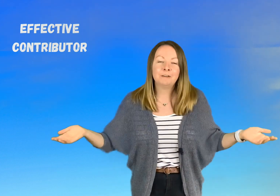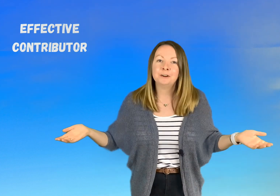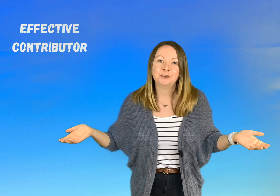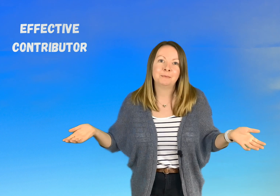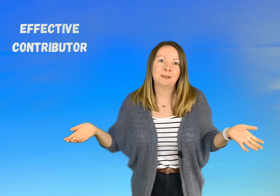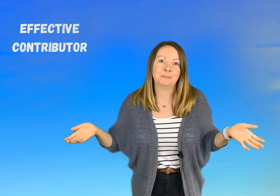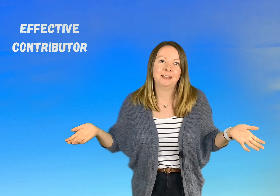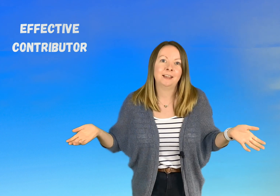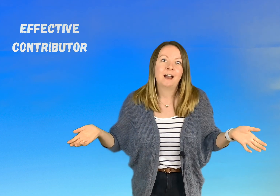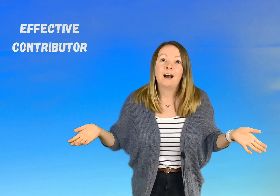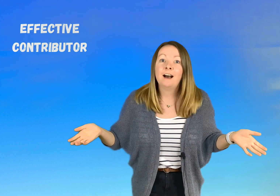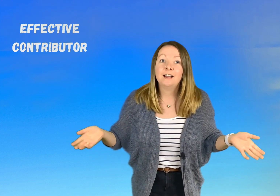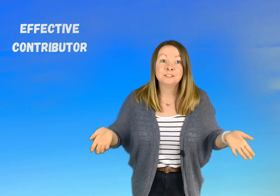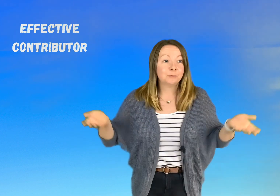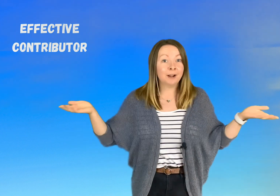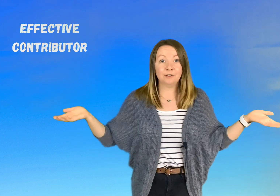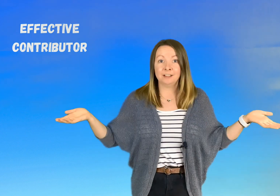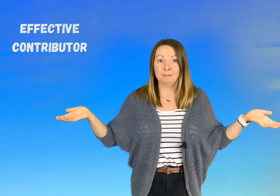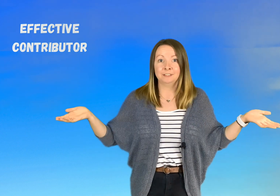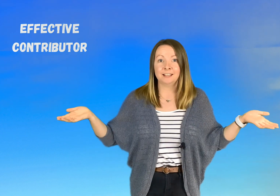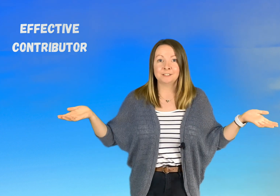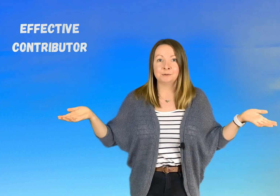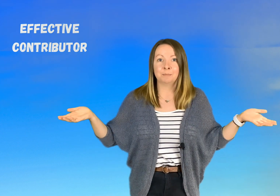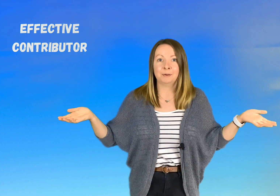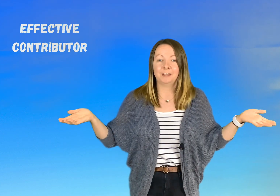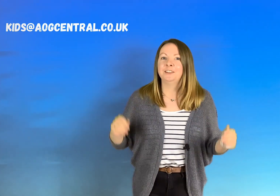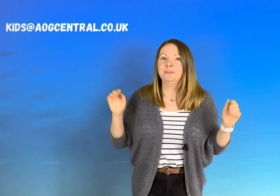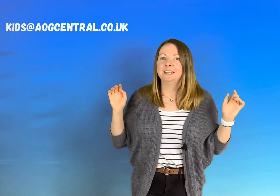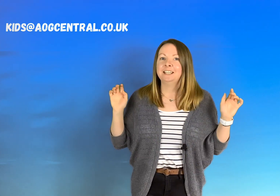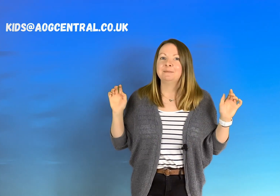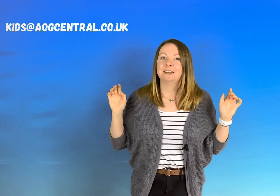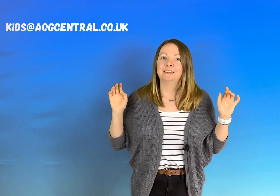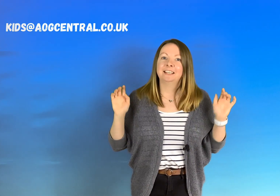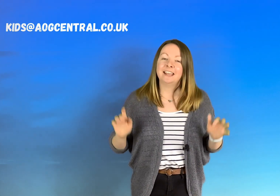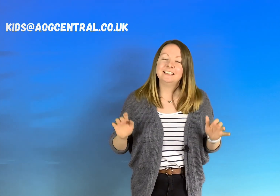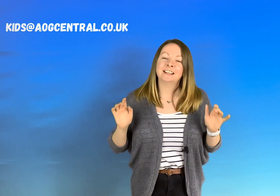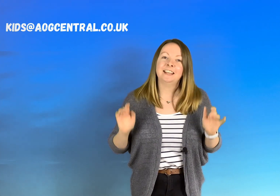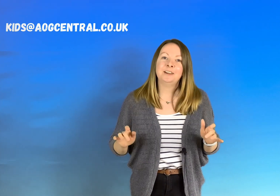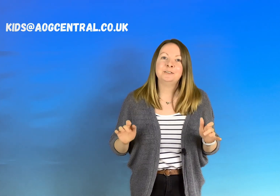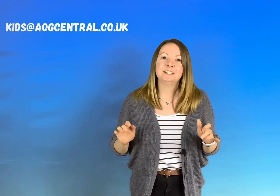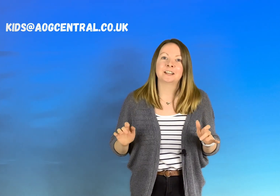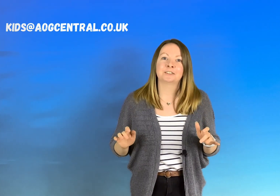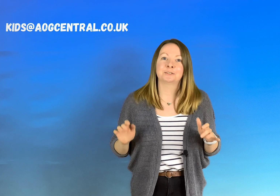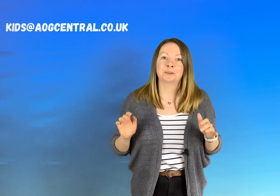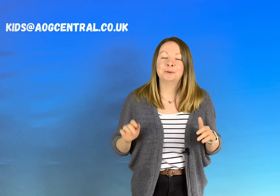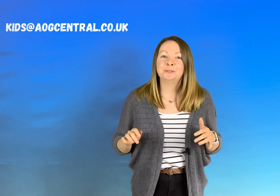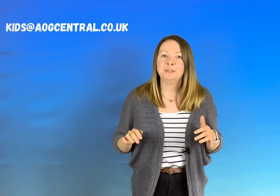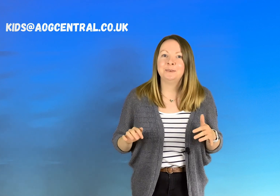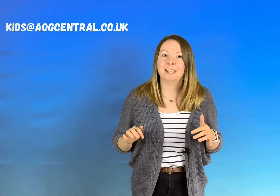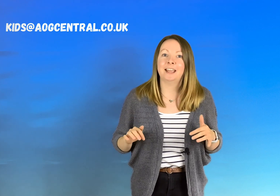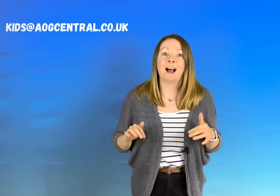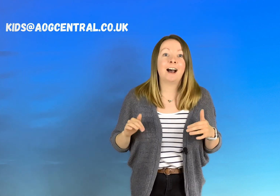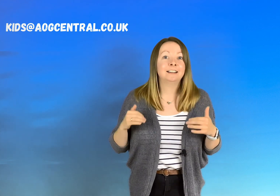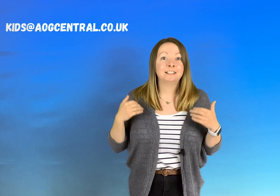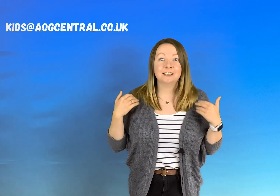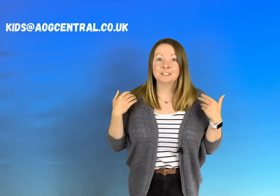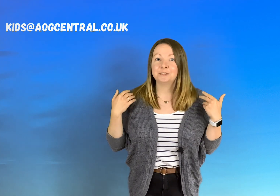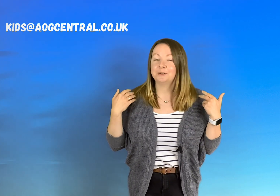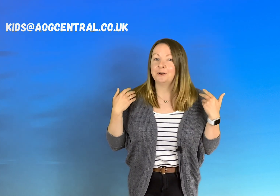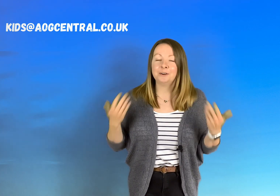you might be and why not even let us know about it you can email kids aogcentral.co.uk and let us know all